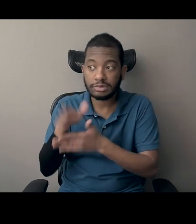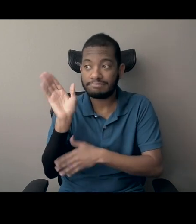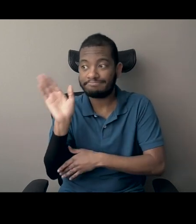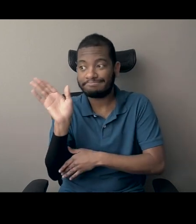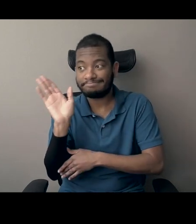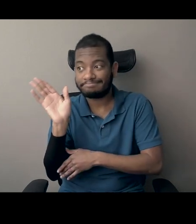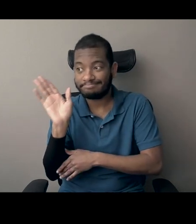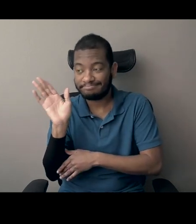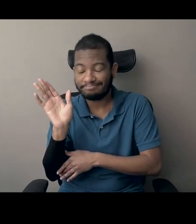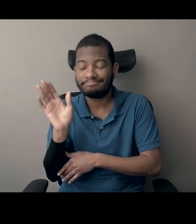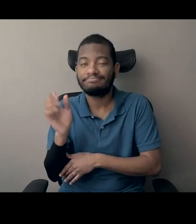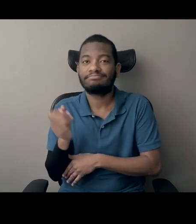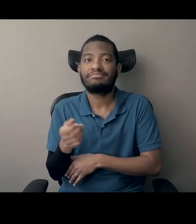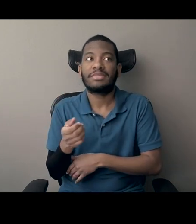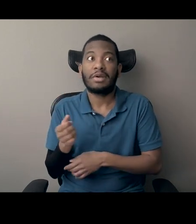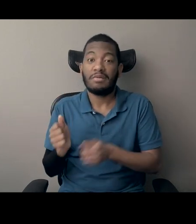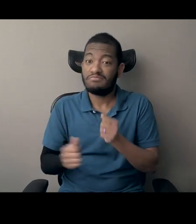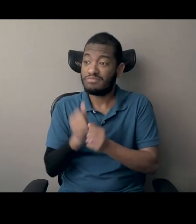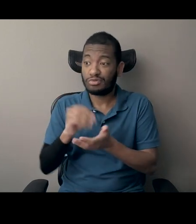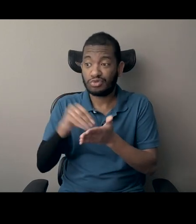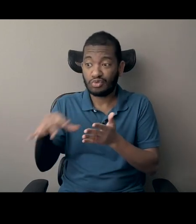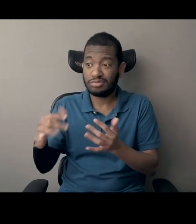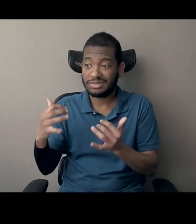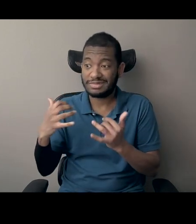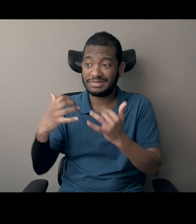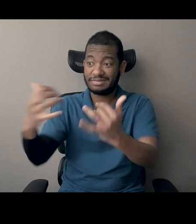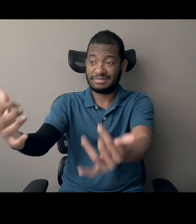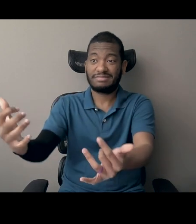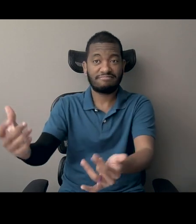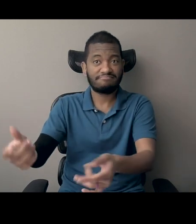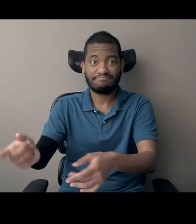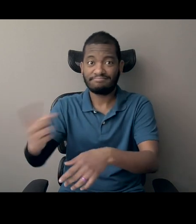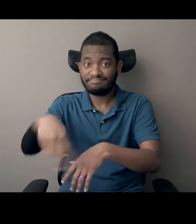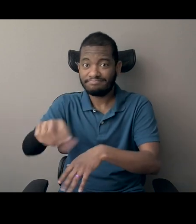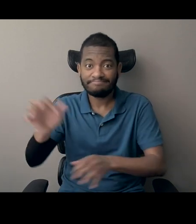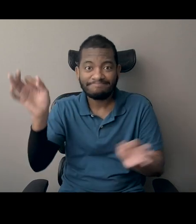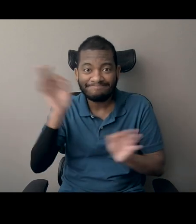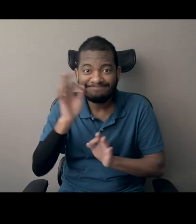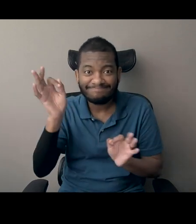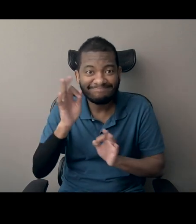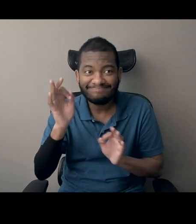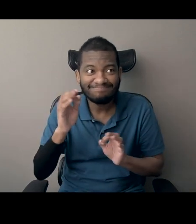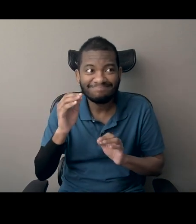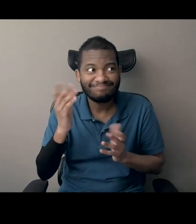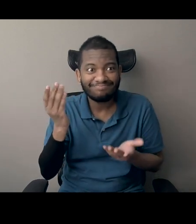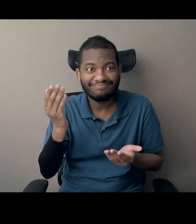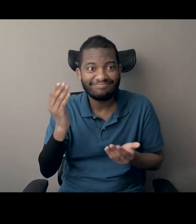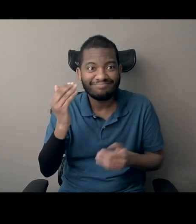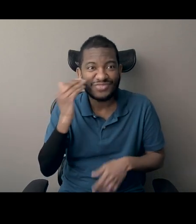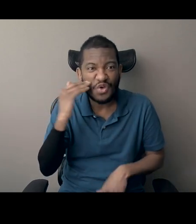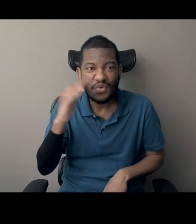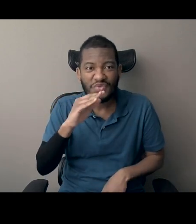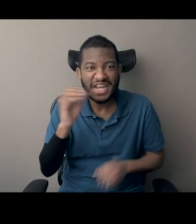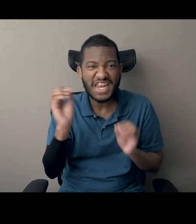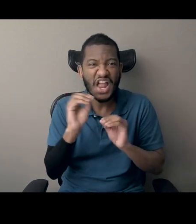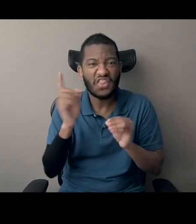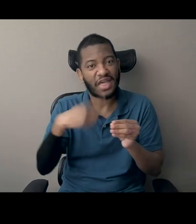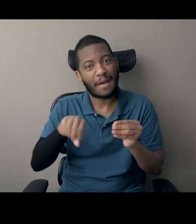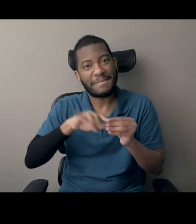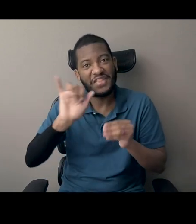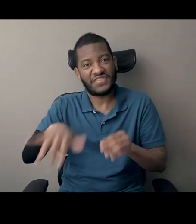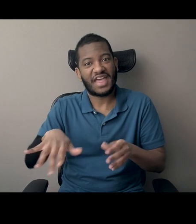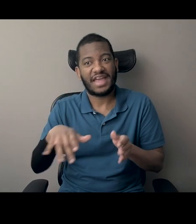never heard of it because they were so young when it happened. And so it's interesting just how quickly these horrific moments escape